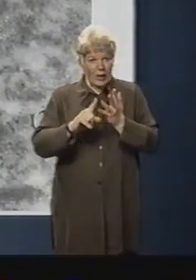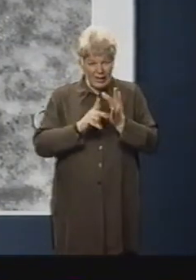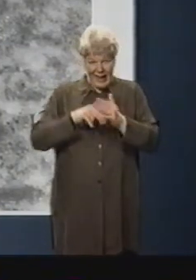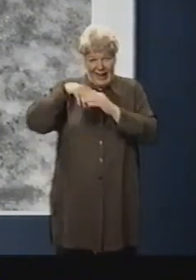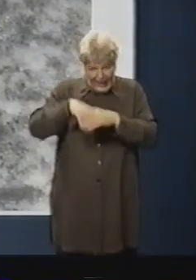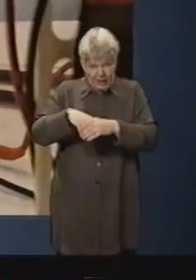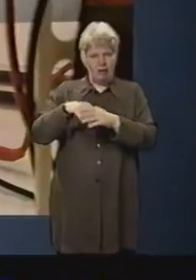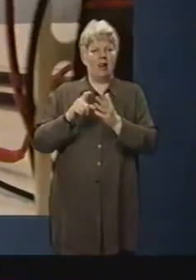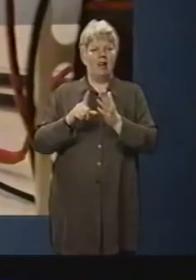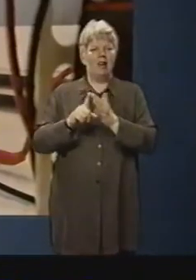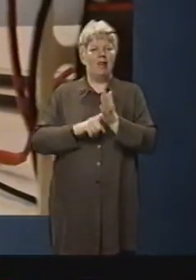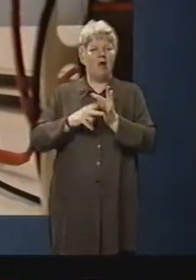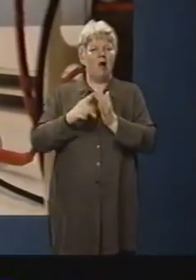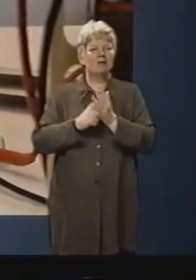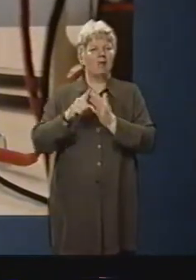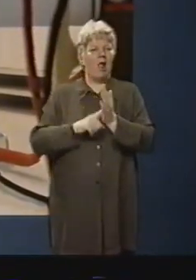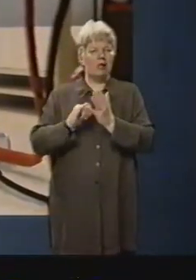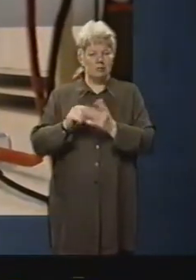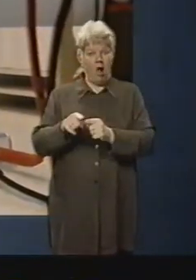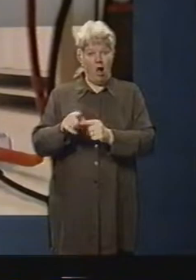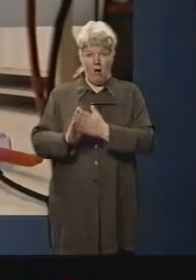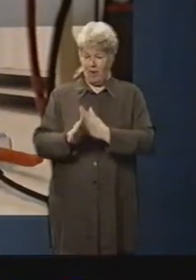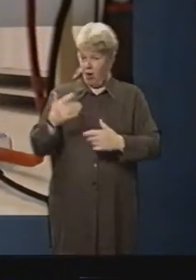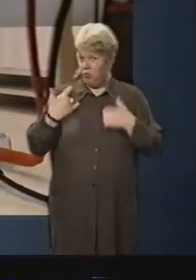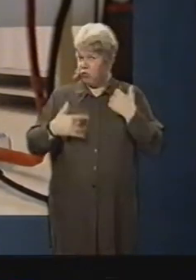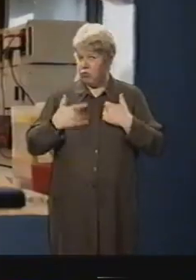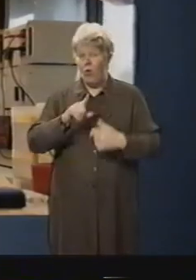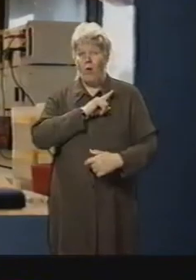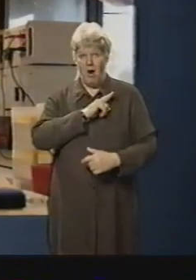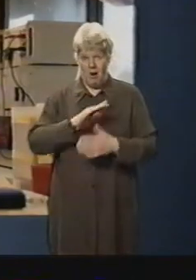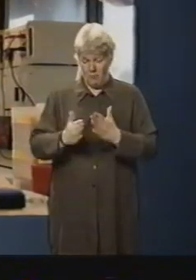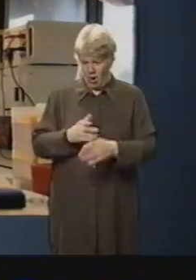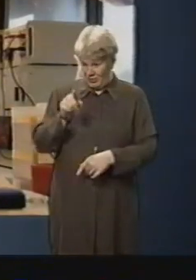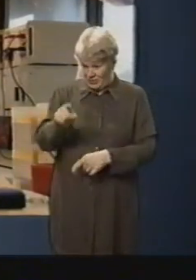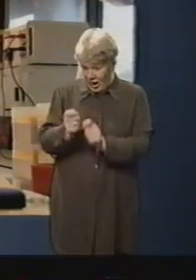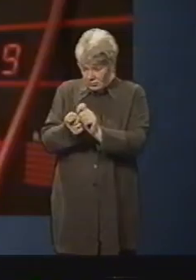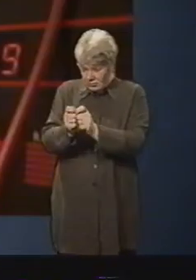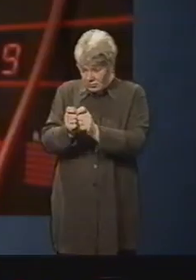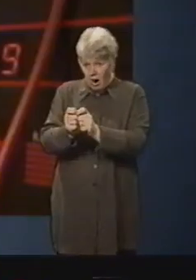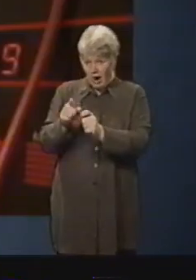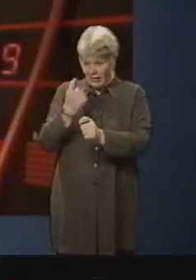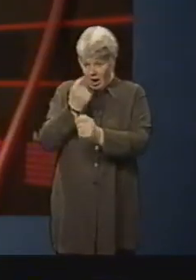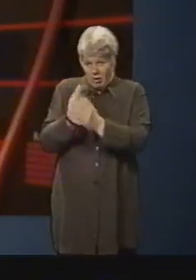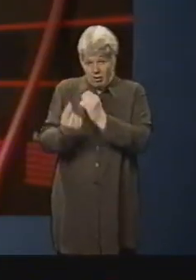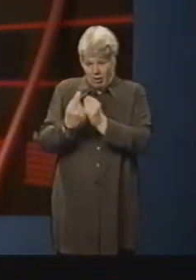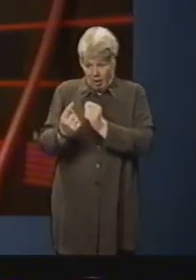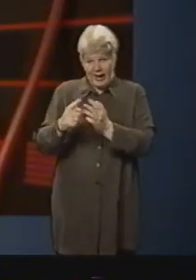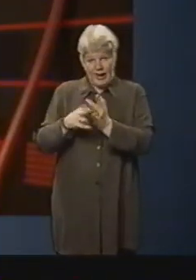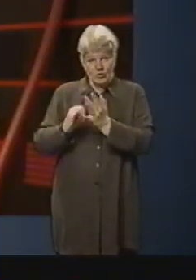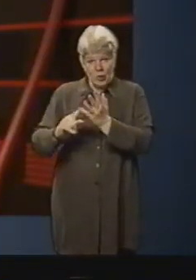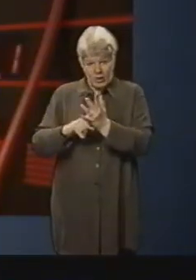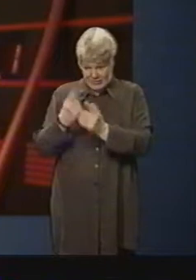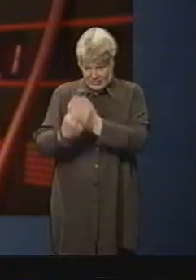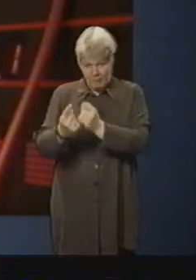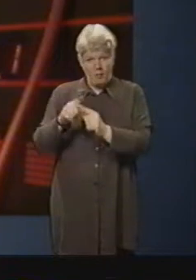cells. And that's what's really exciting about the adapted liver cells. They don't just produce insulin, they